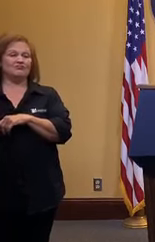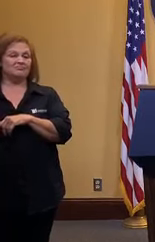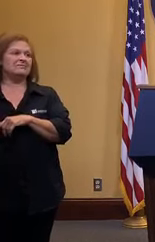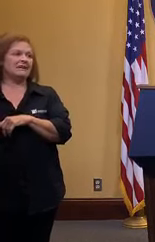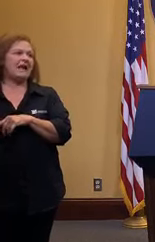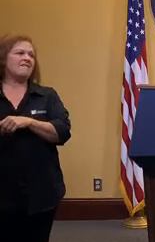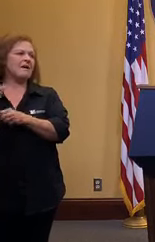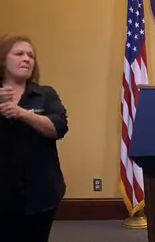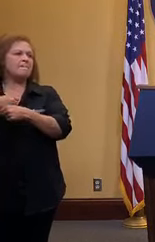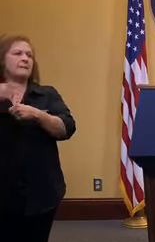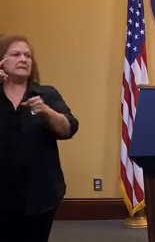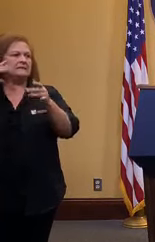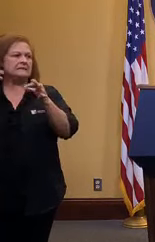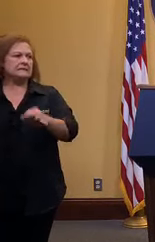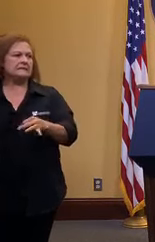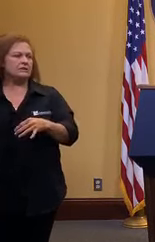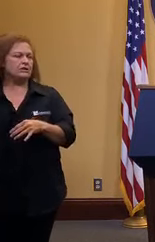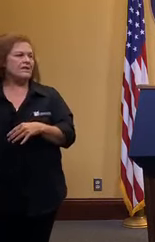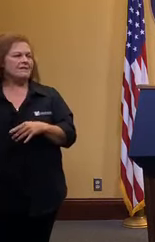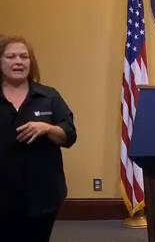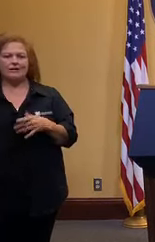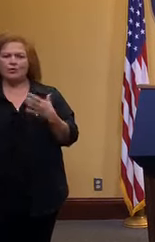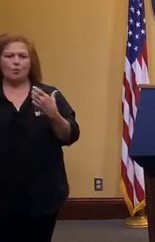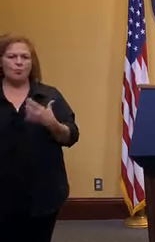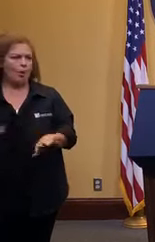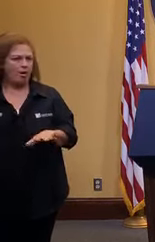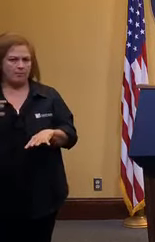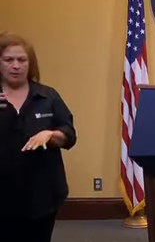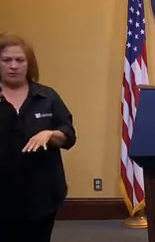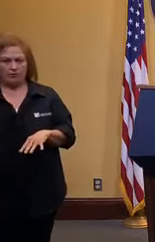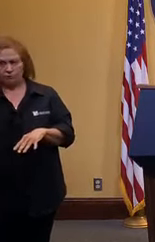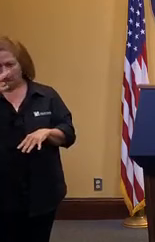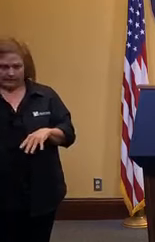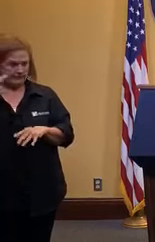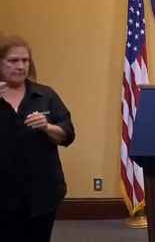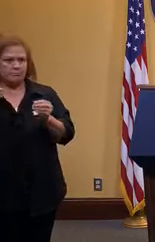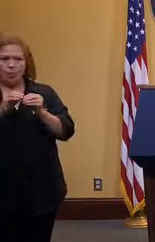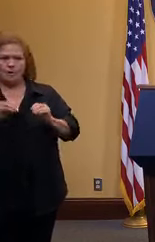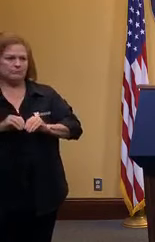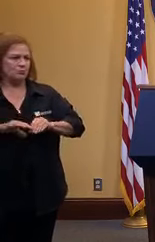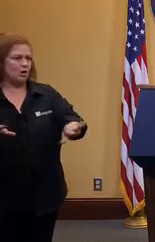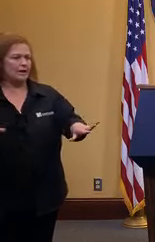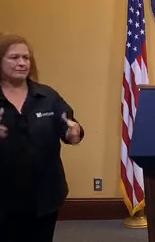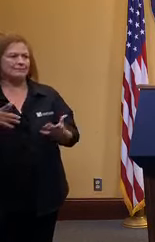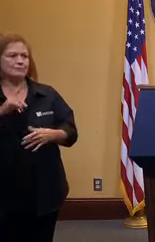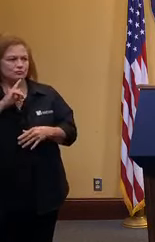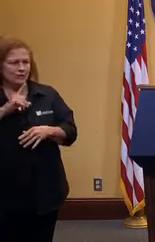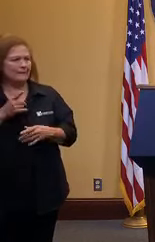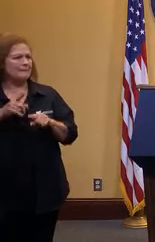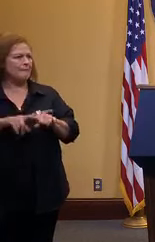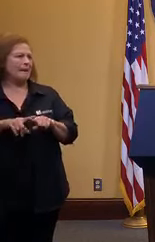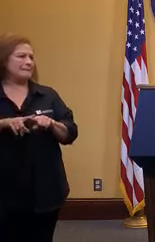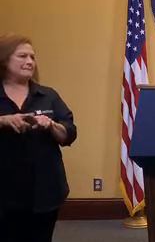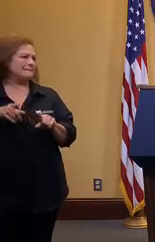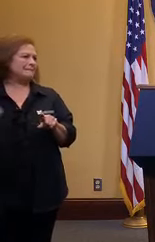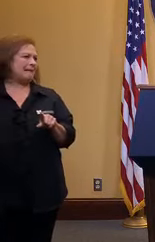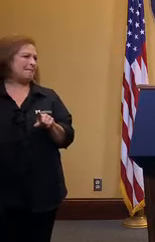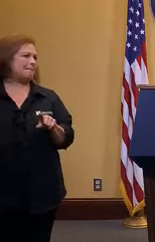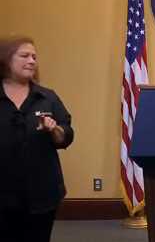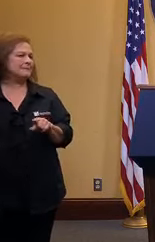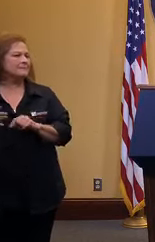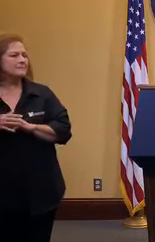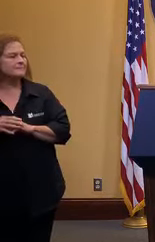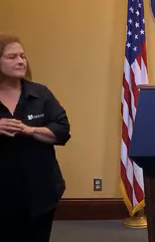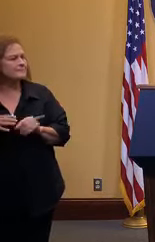make the best decision um they certainly don't want to be the source of any infection and so it'll really just depend on what things look like so